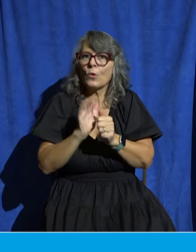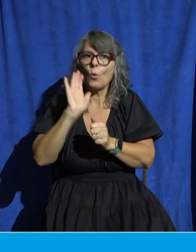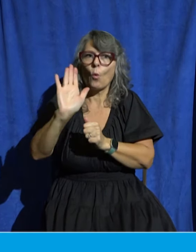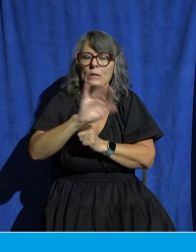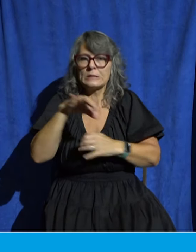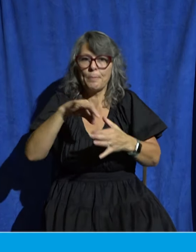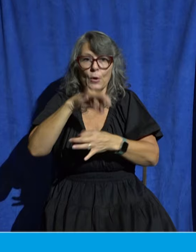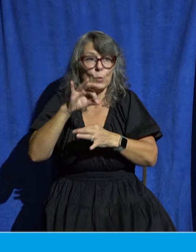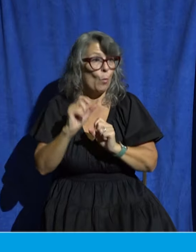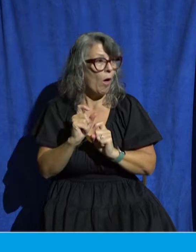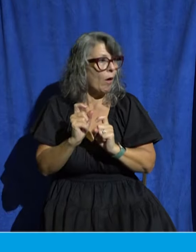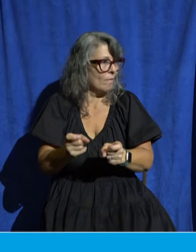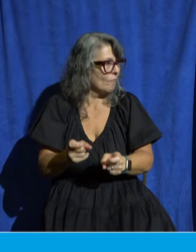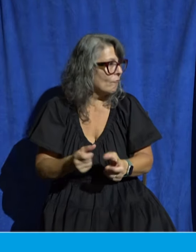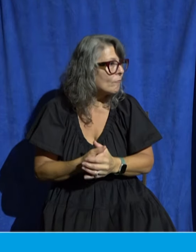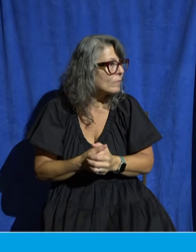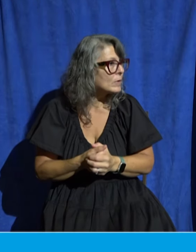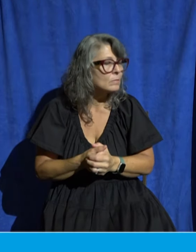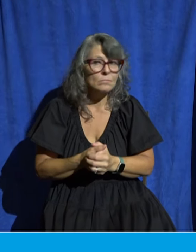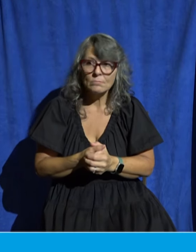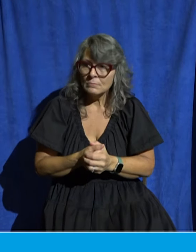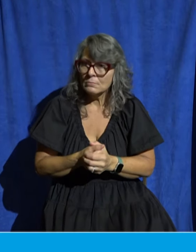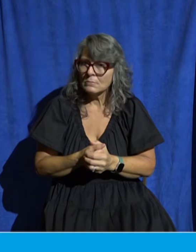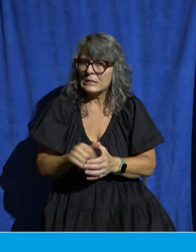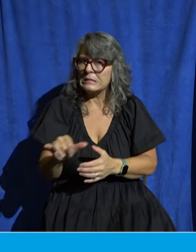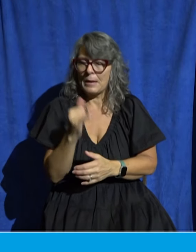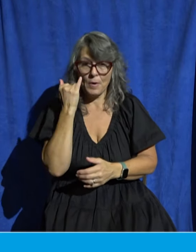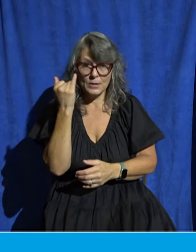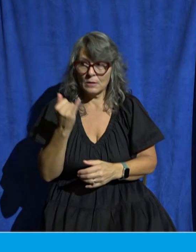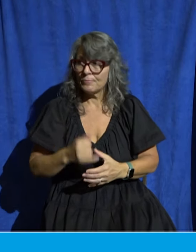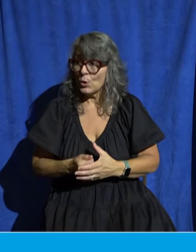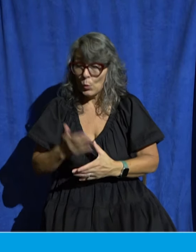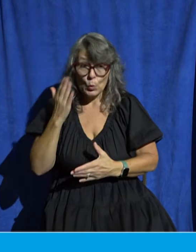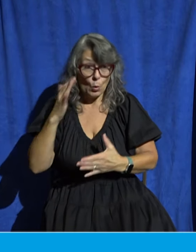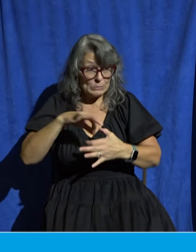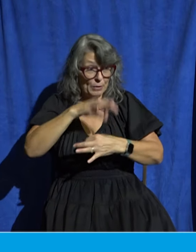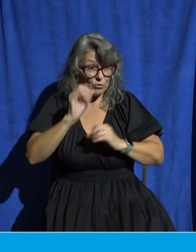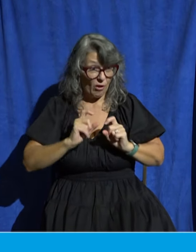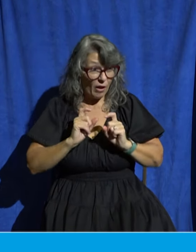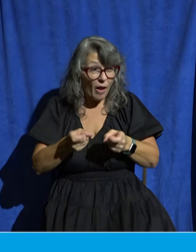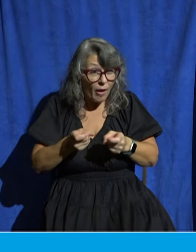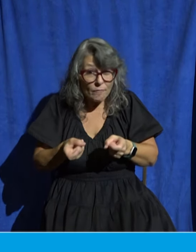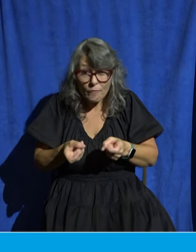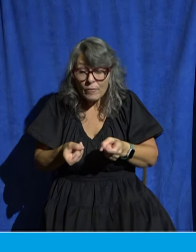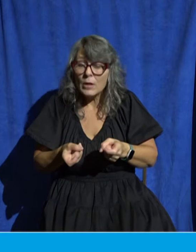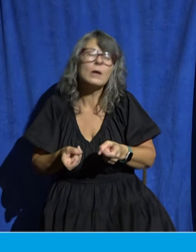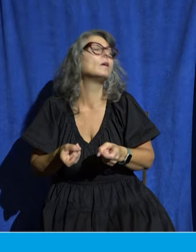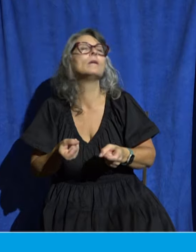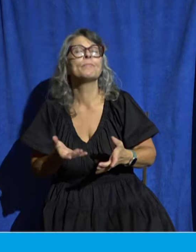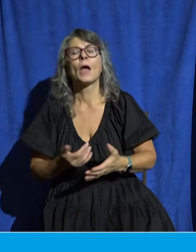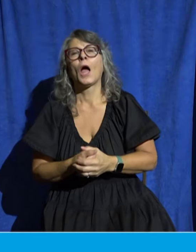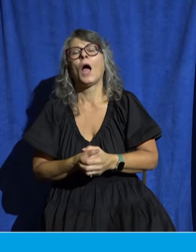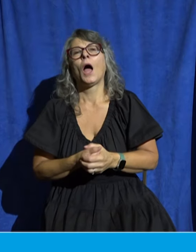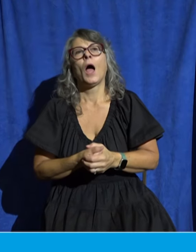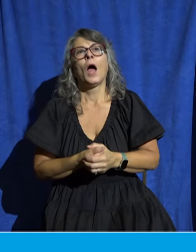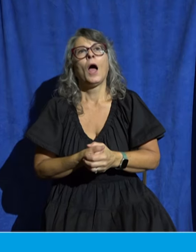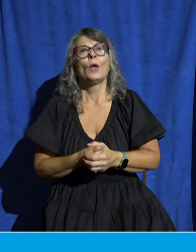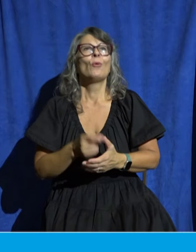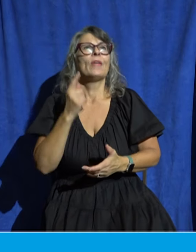Serving in the church with our spiritual gifting. We may have heard that spiritual gifts are a thing, but we don't totally understand what they are or what